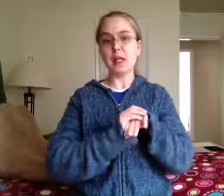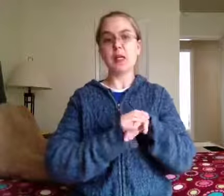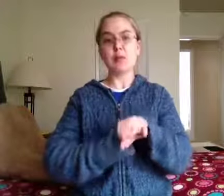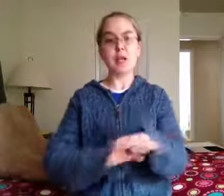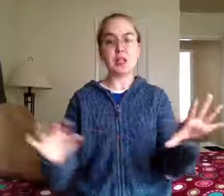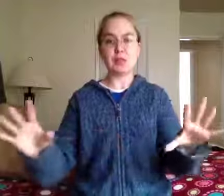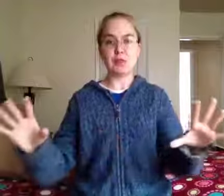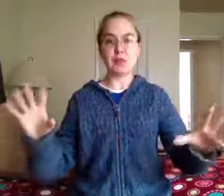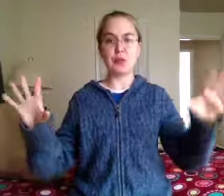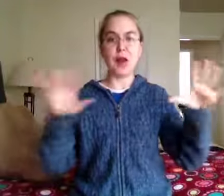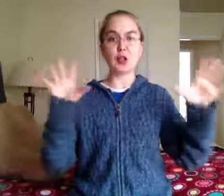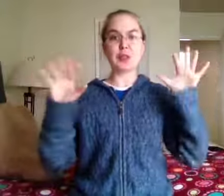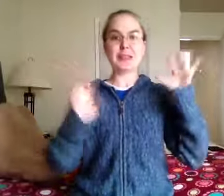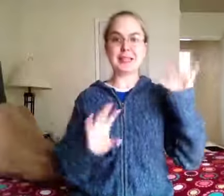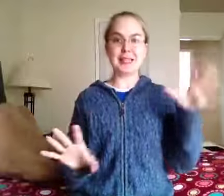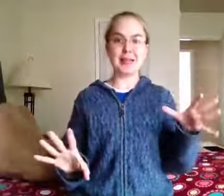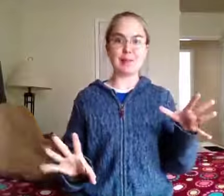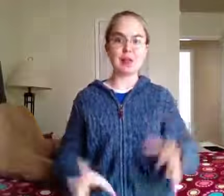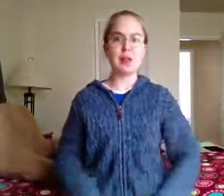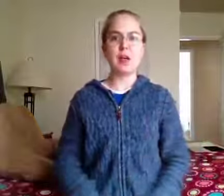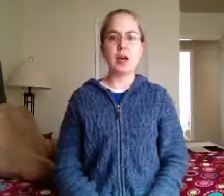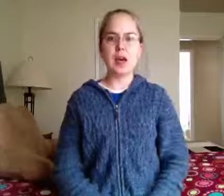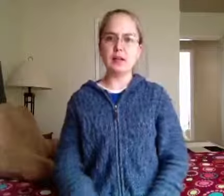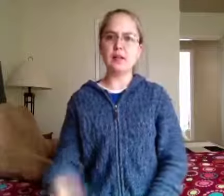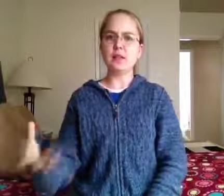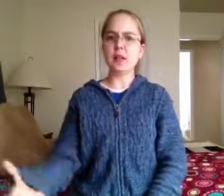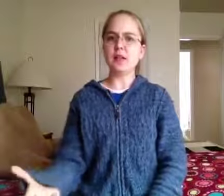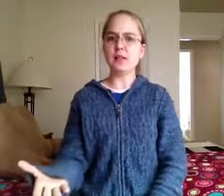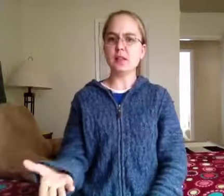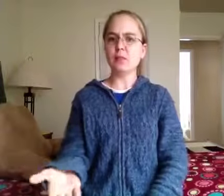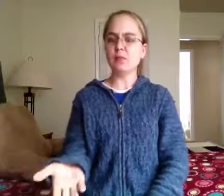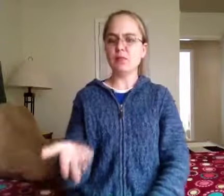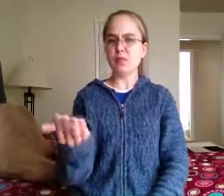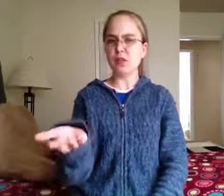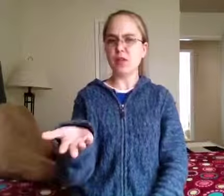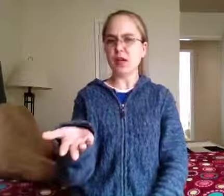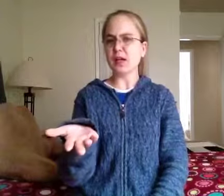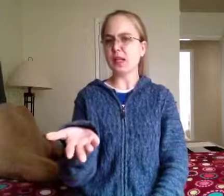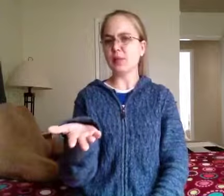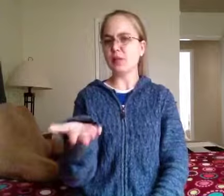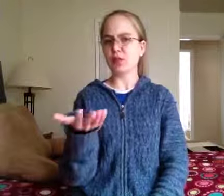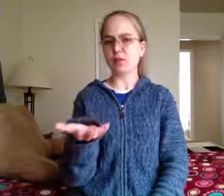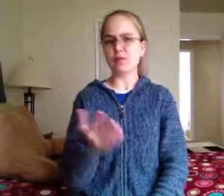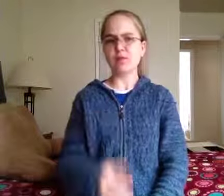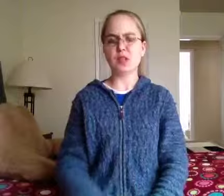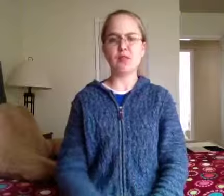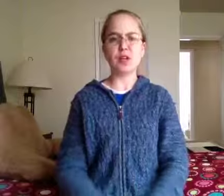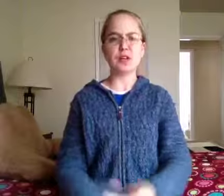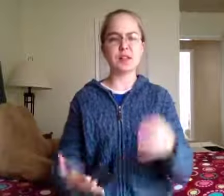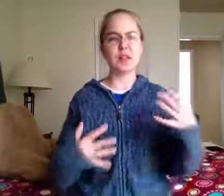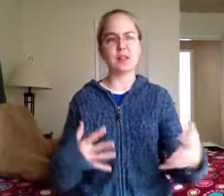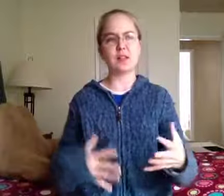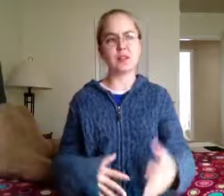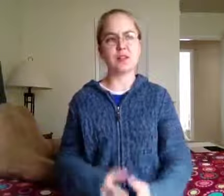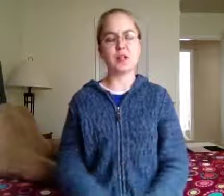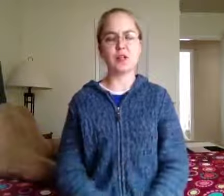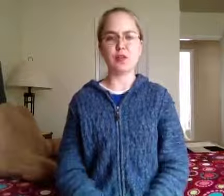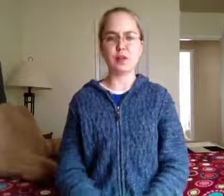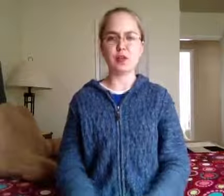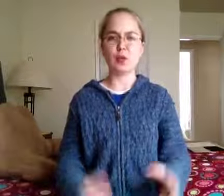month for the writerly types, and some for the vlogging types, too. Some vlogs take this stuff on in November, too.